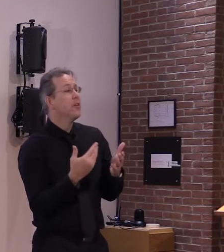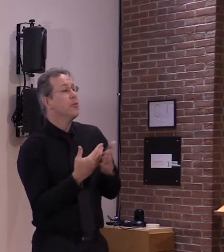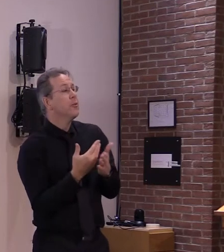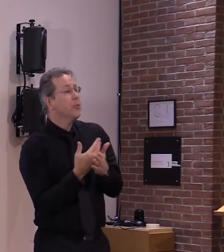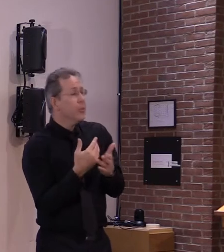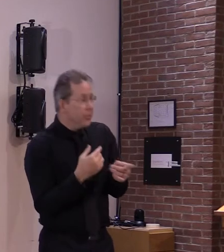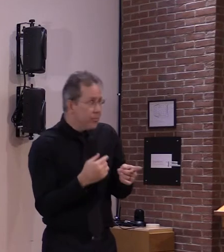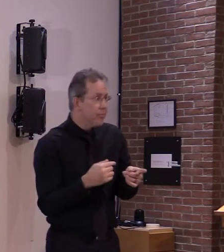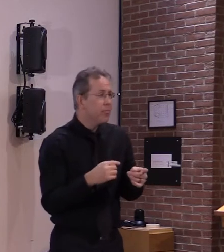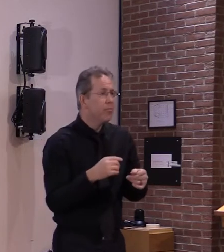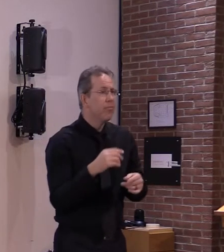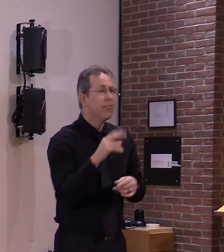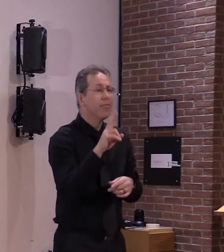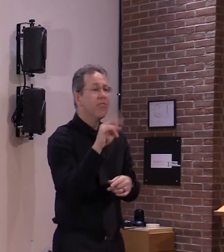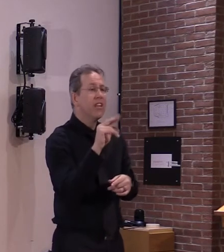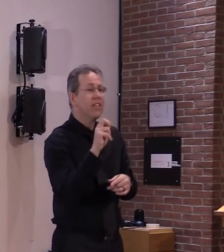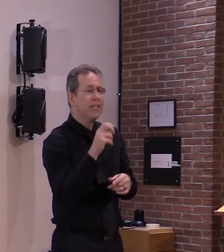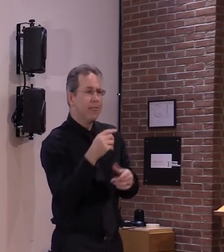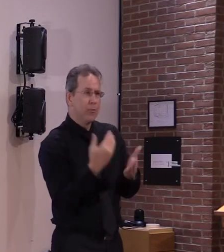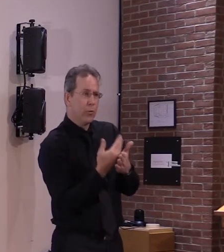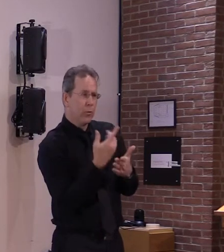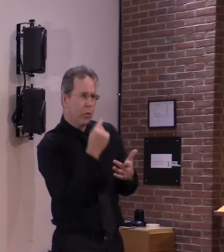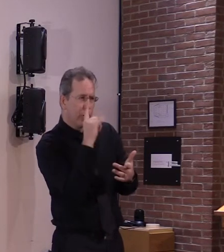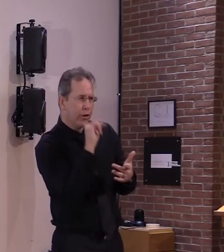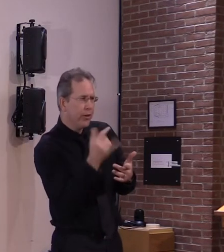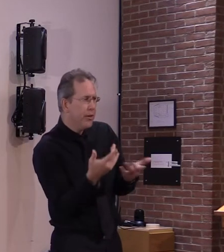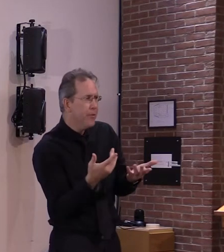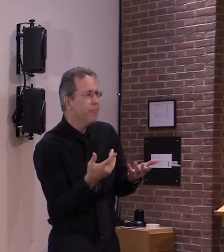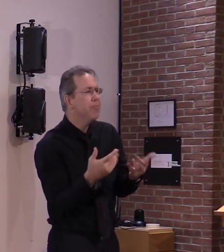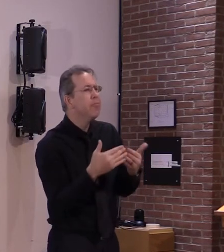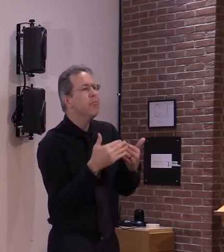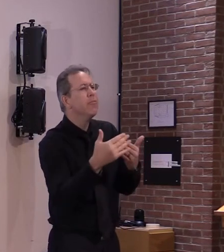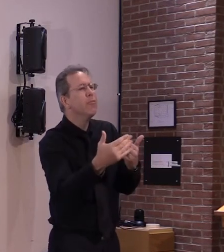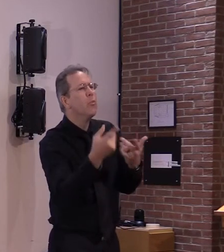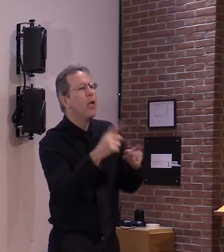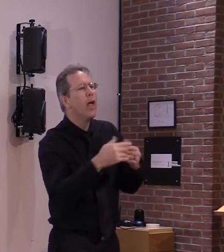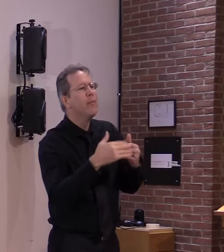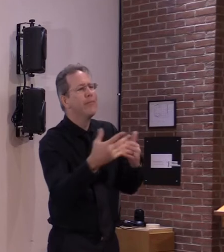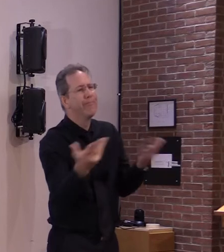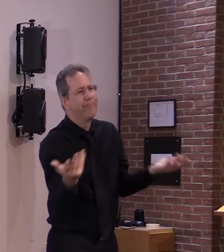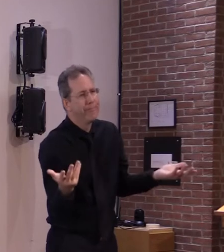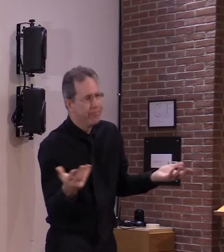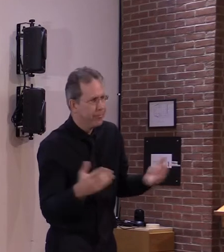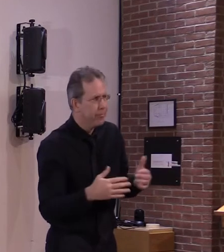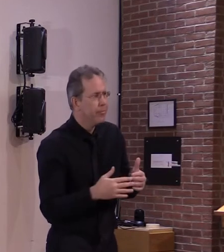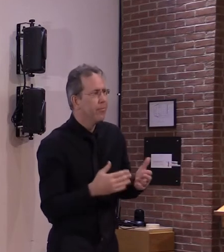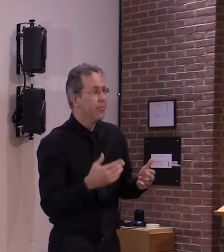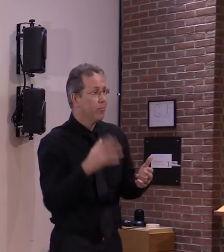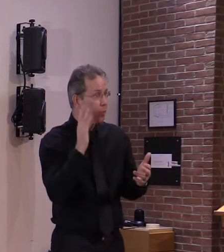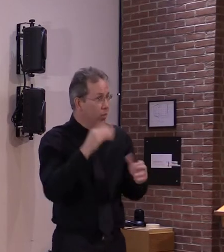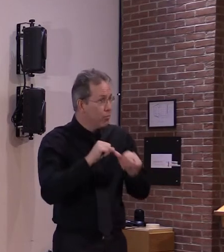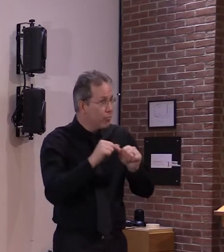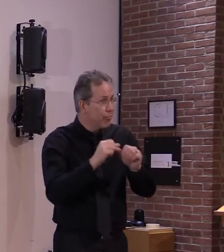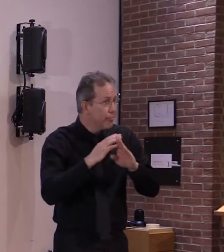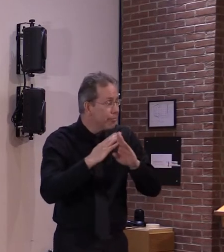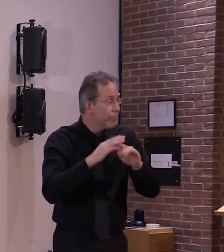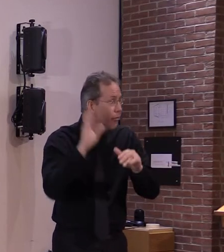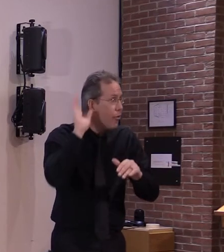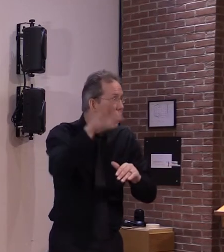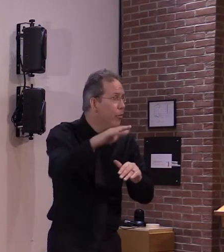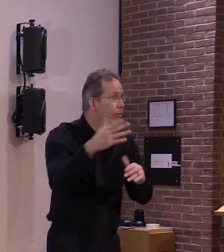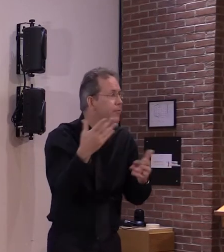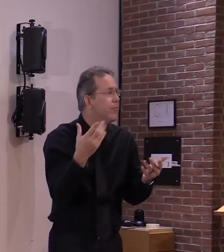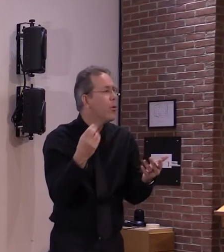well so this topic of durability of the vaccine uh it's a moving target right now